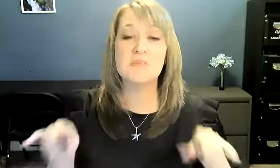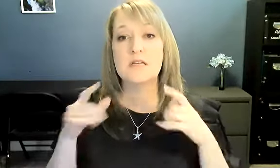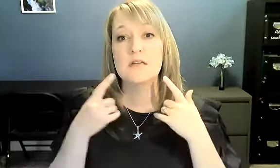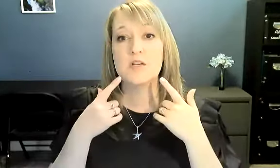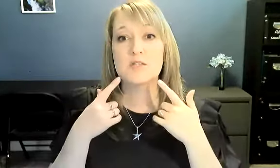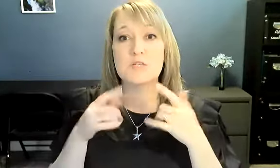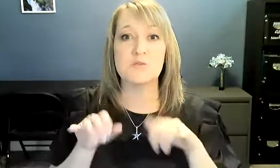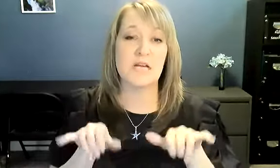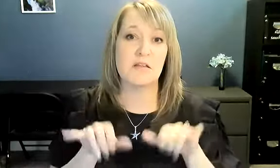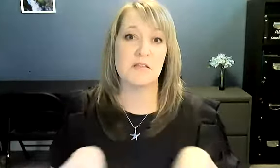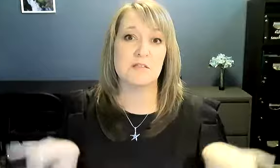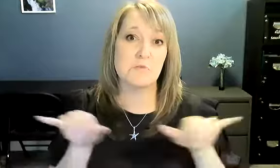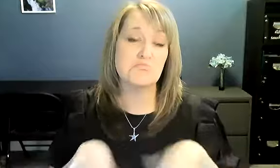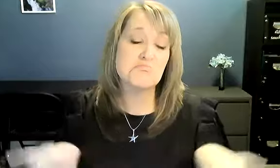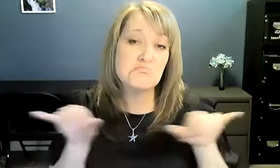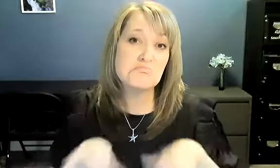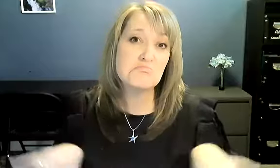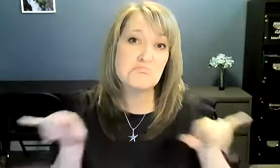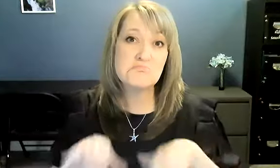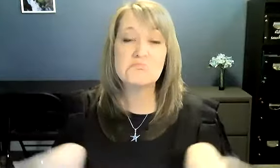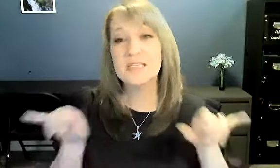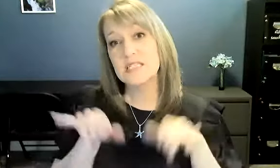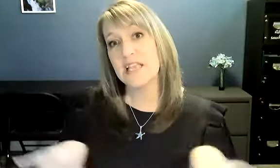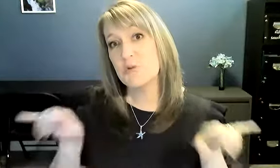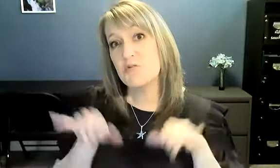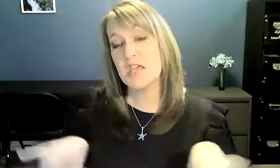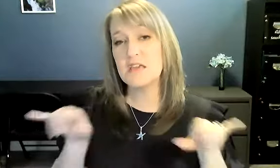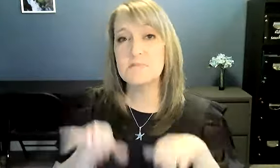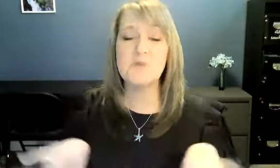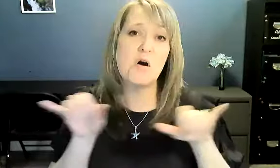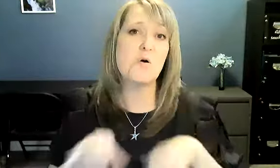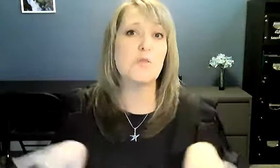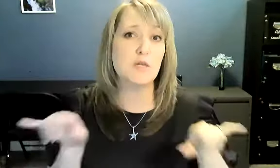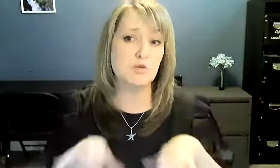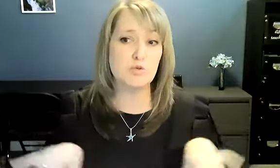Your expression will be kind of like this one. Same old thing. Oh, the usual.